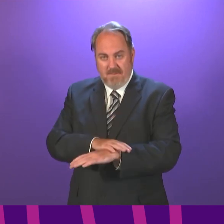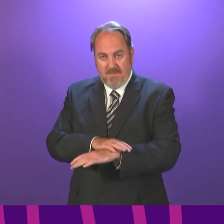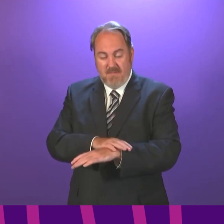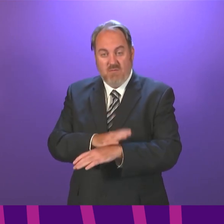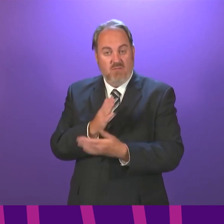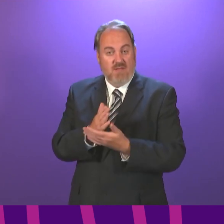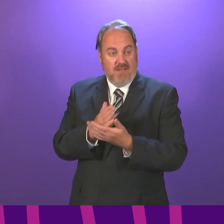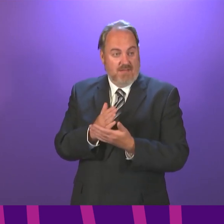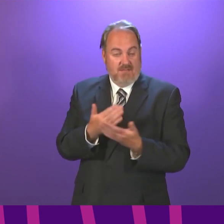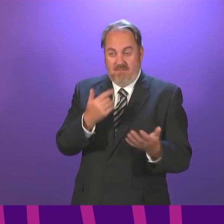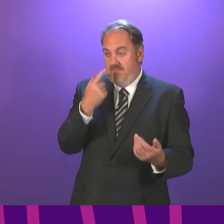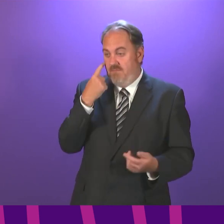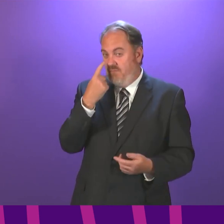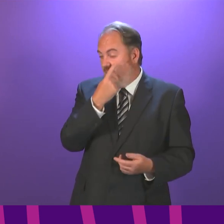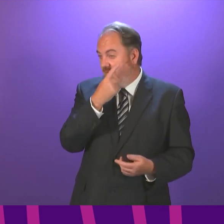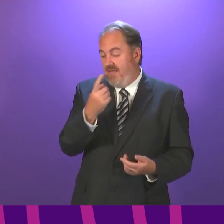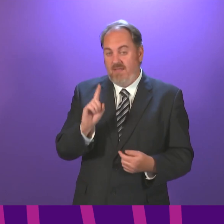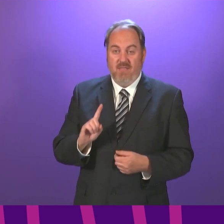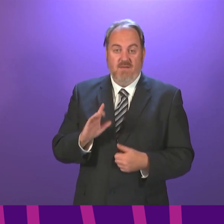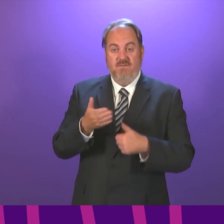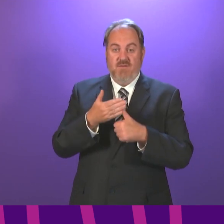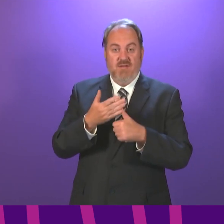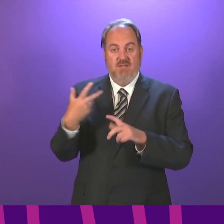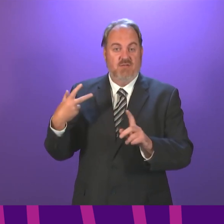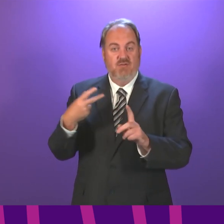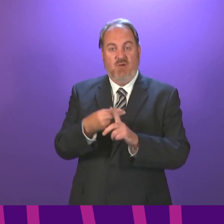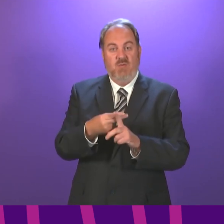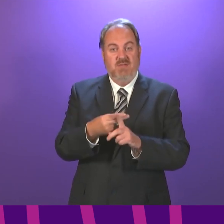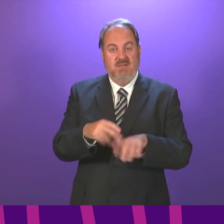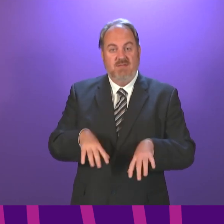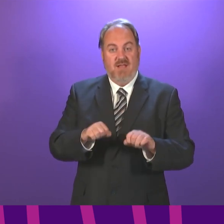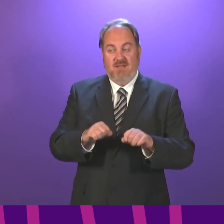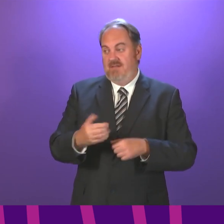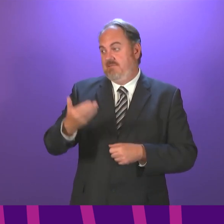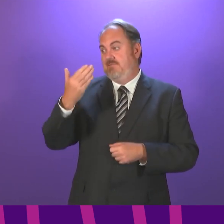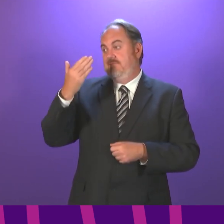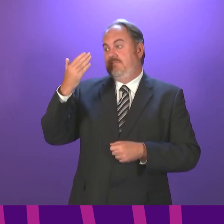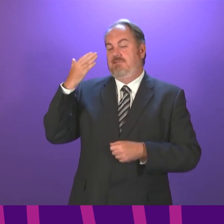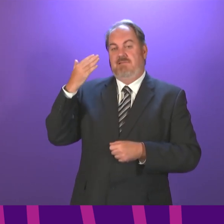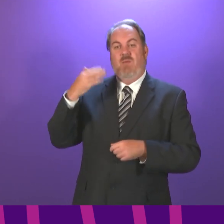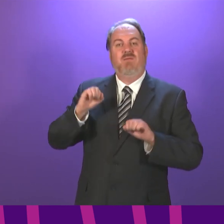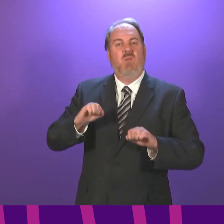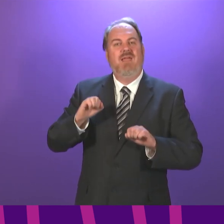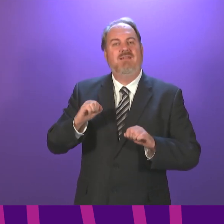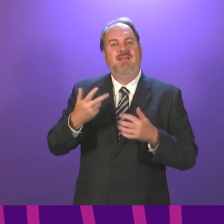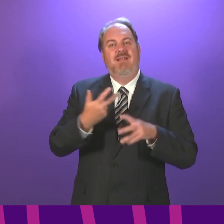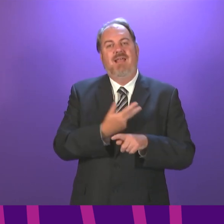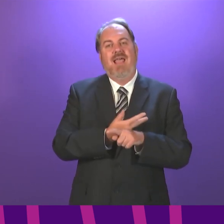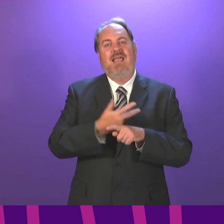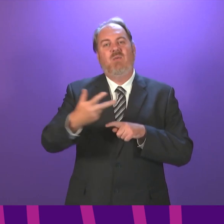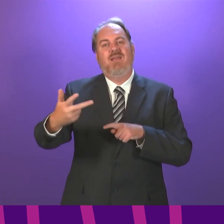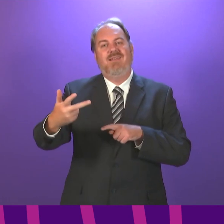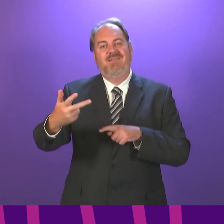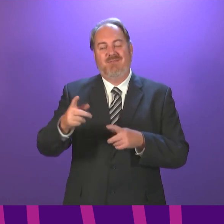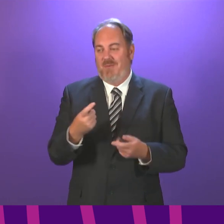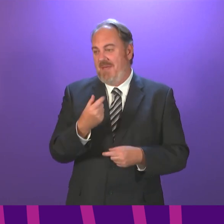is indicative of the fact that first doses came later, so the eight-week interval for second doses means that not all young people are yet eligible for their